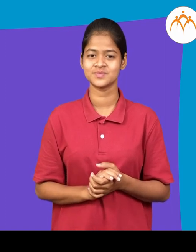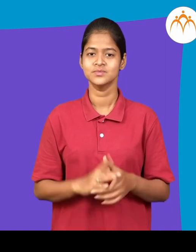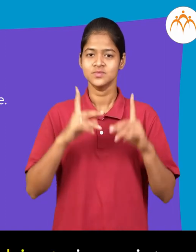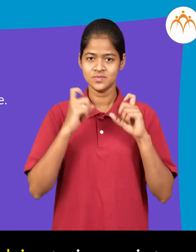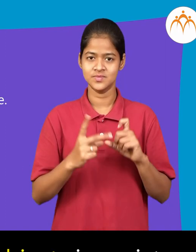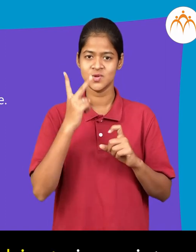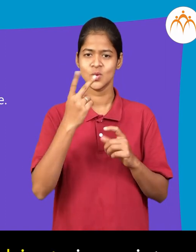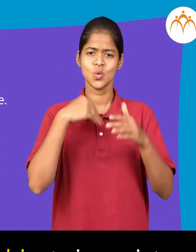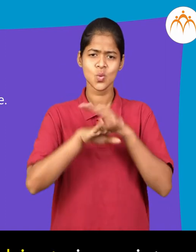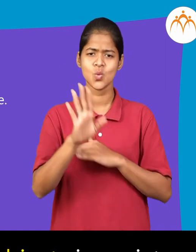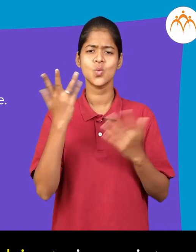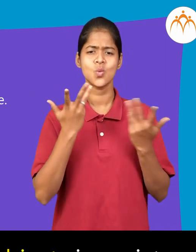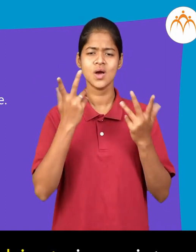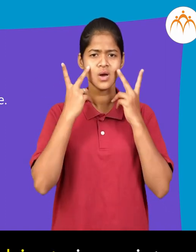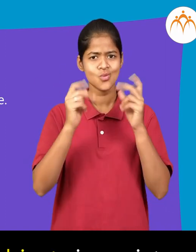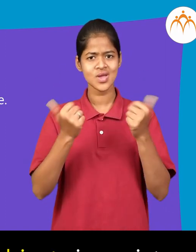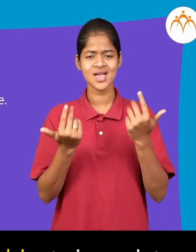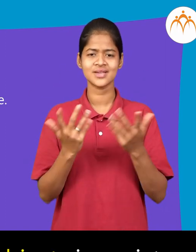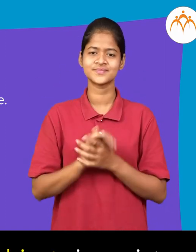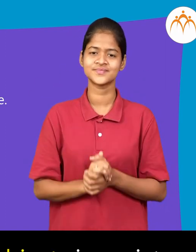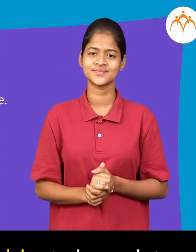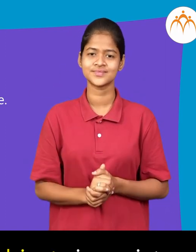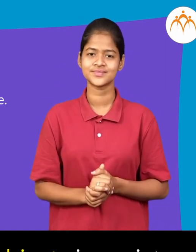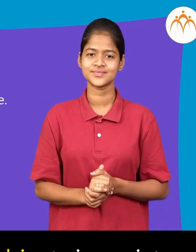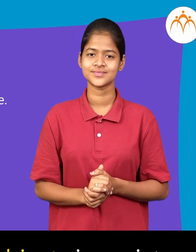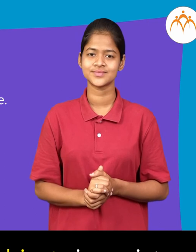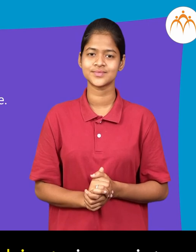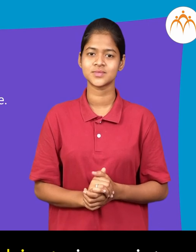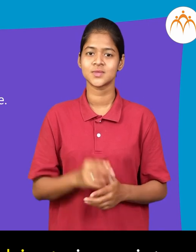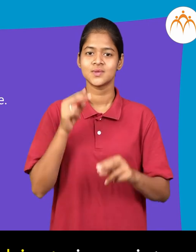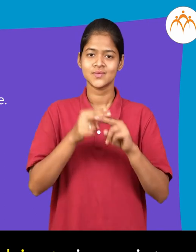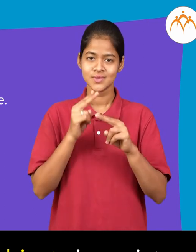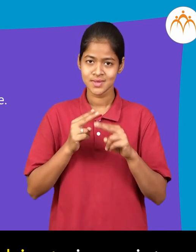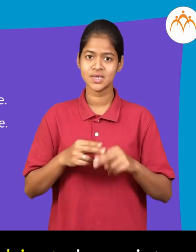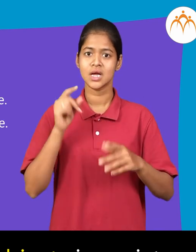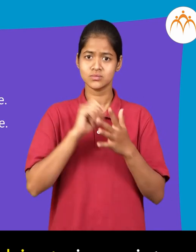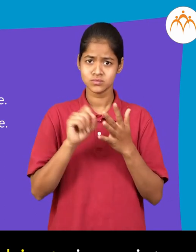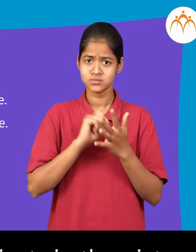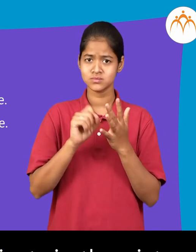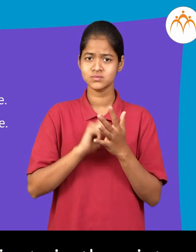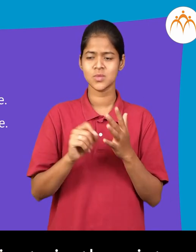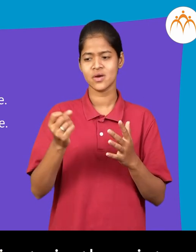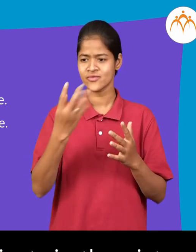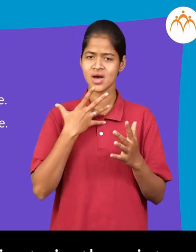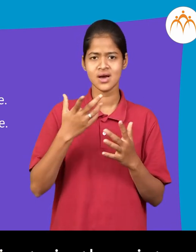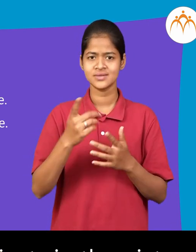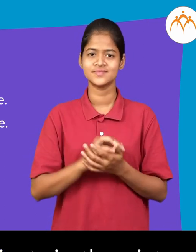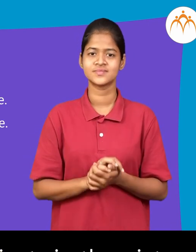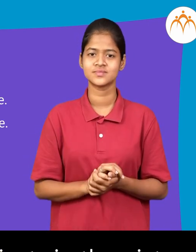we learned we identify the objects in a picture we learned to name the